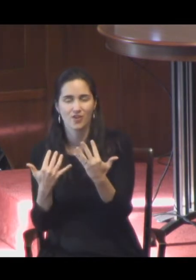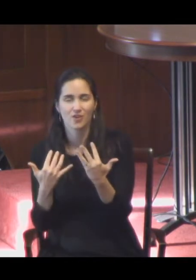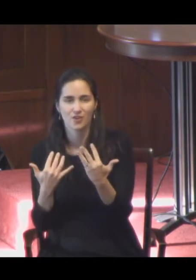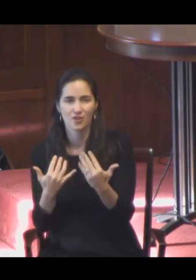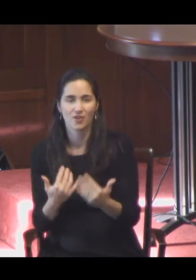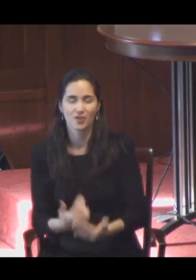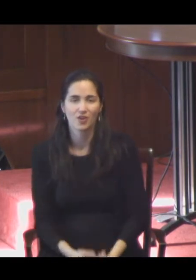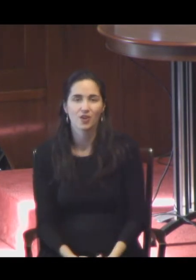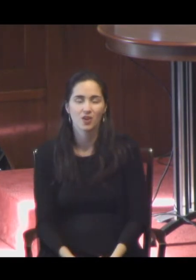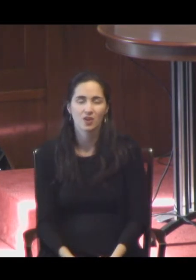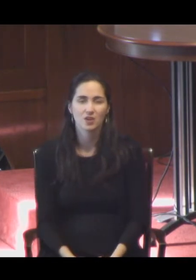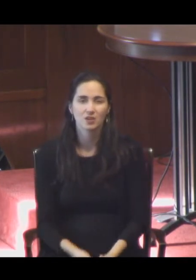with flame of incandescent terror.